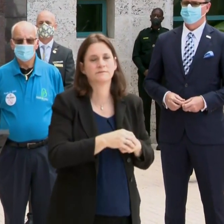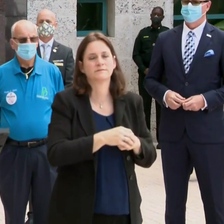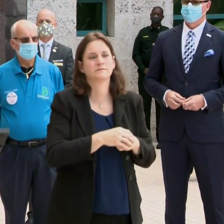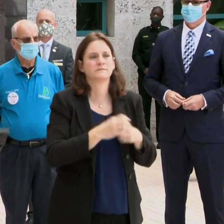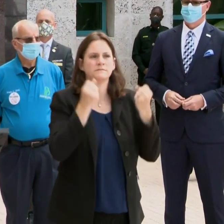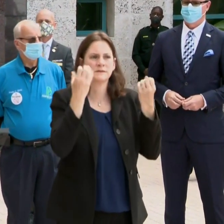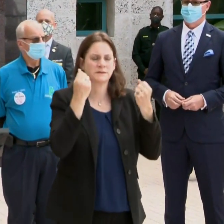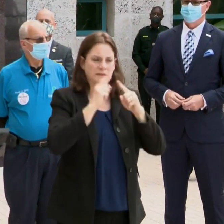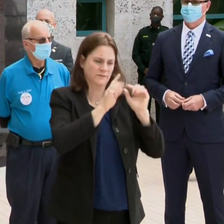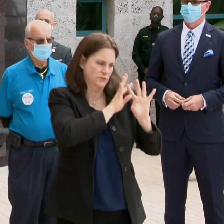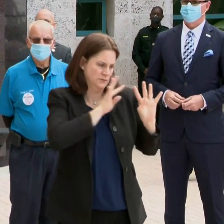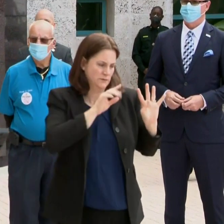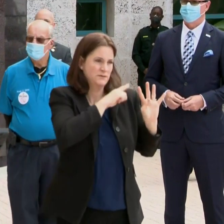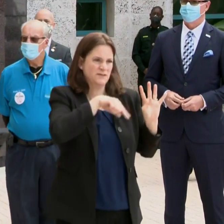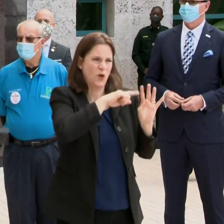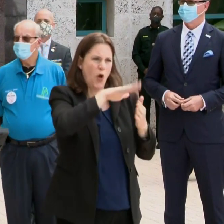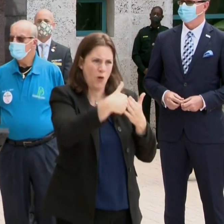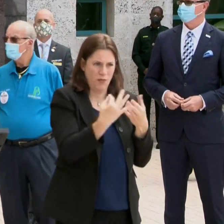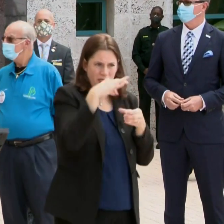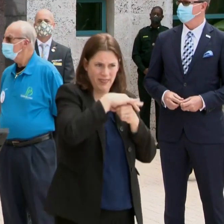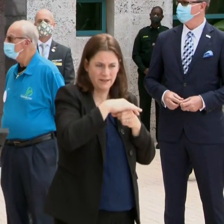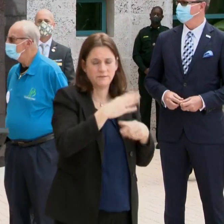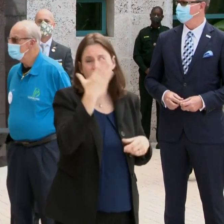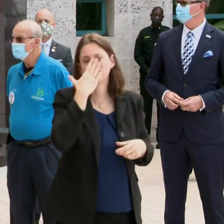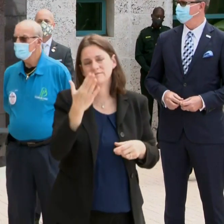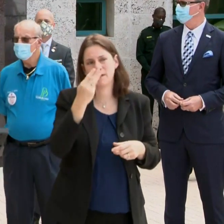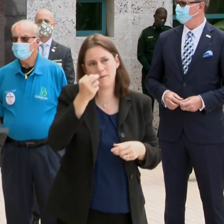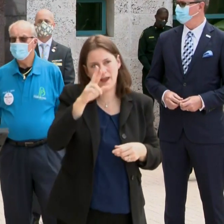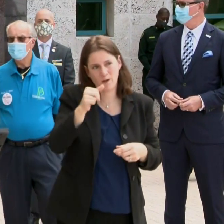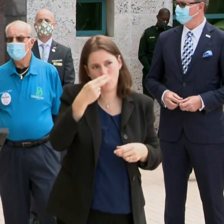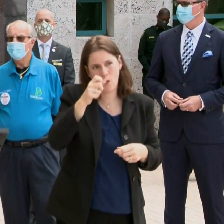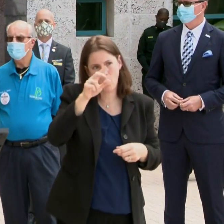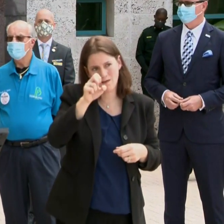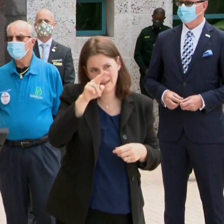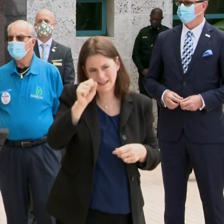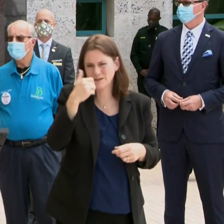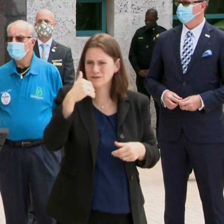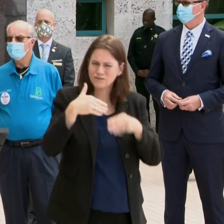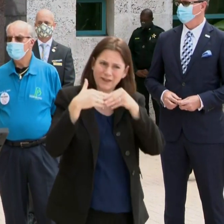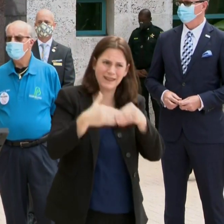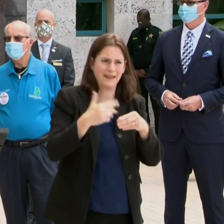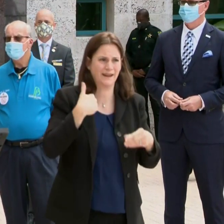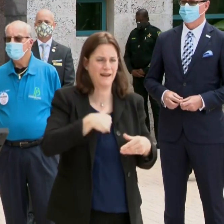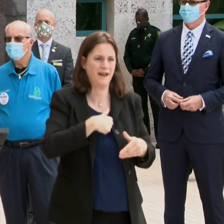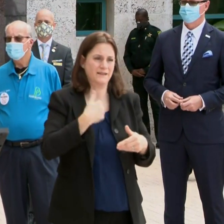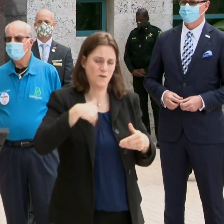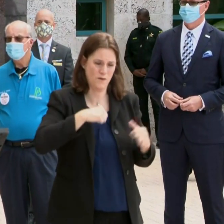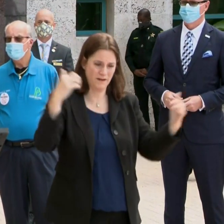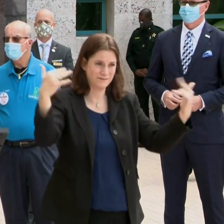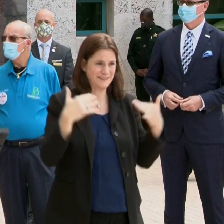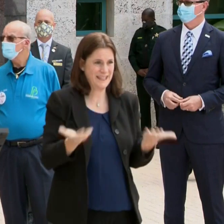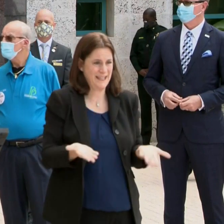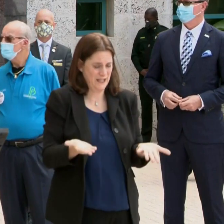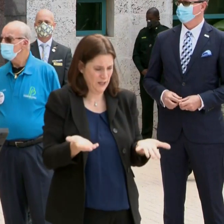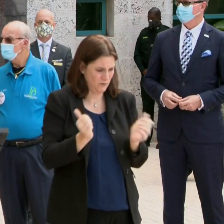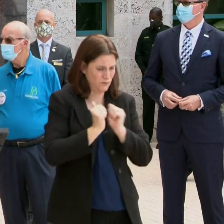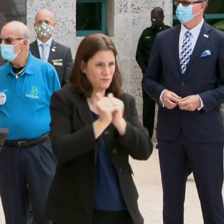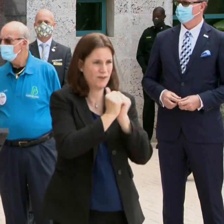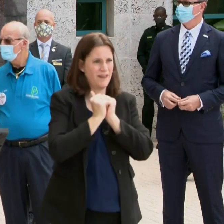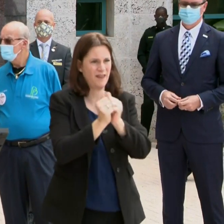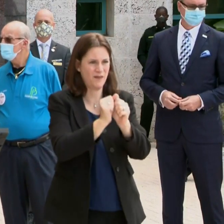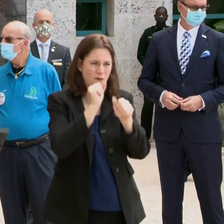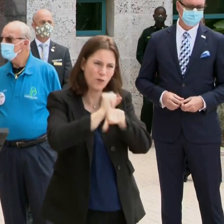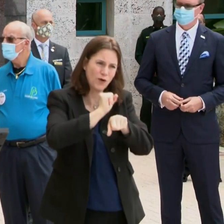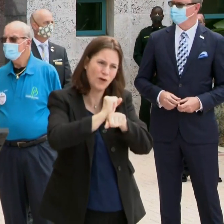my municipal elected officials and we thank Mayor Ole Miss for his leadership and gathering us here this morning to work together through the challenges of